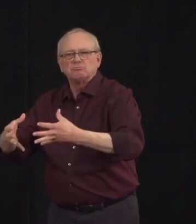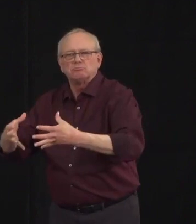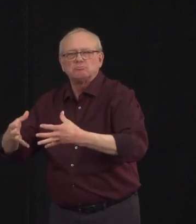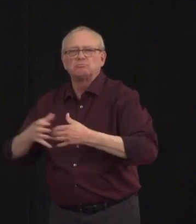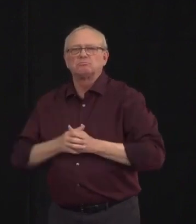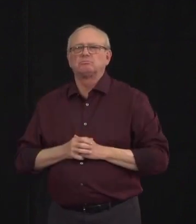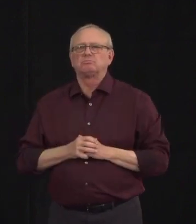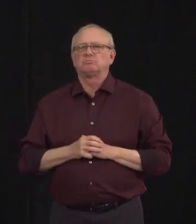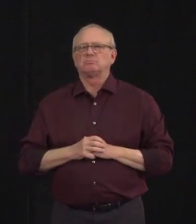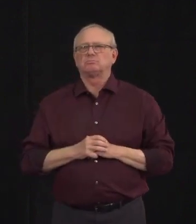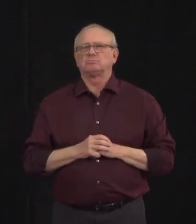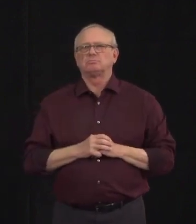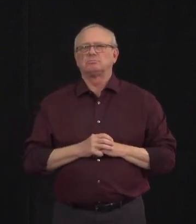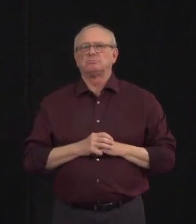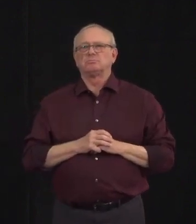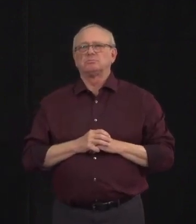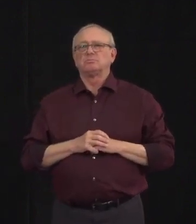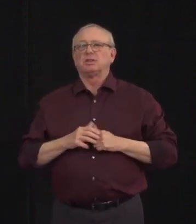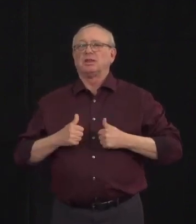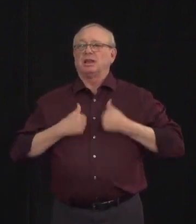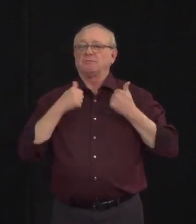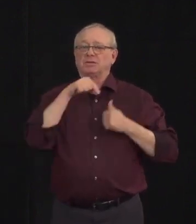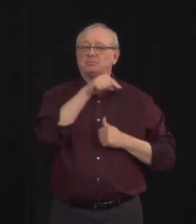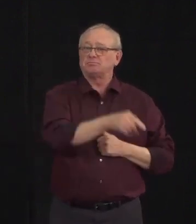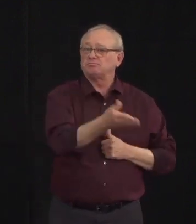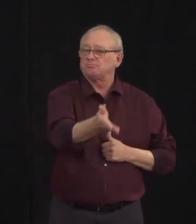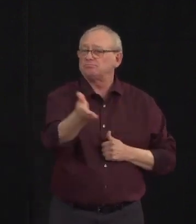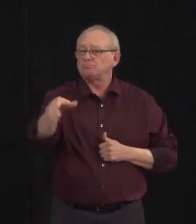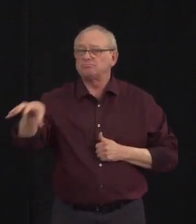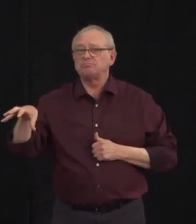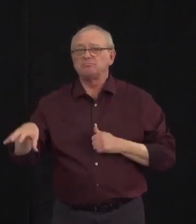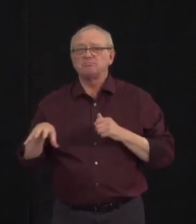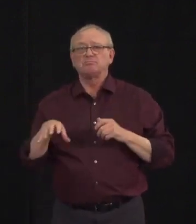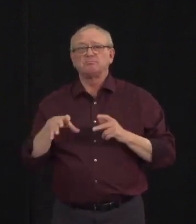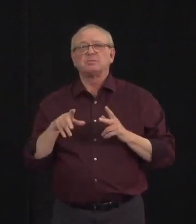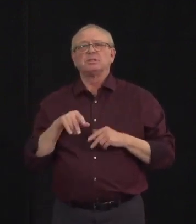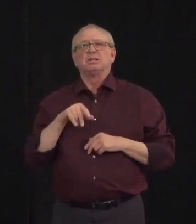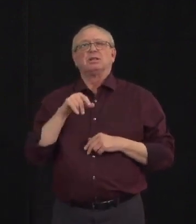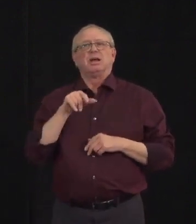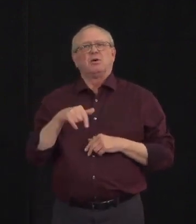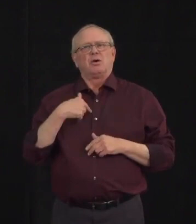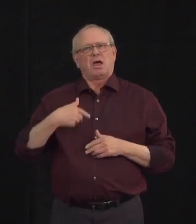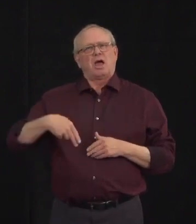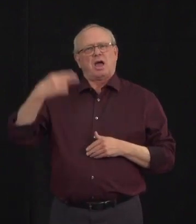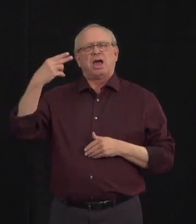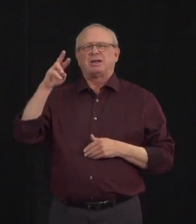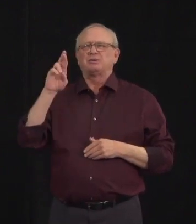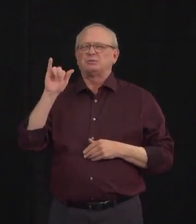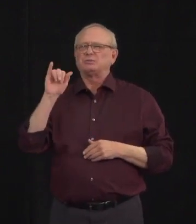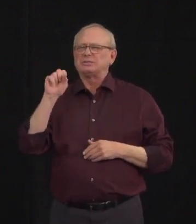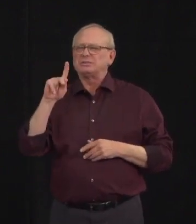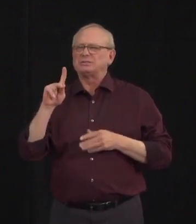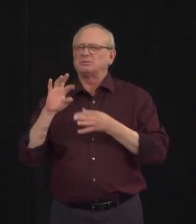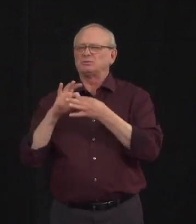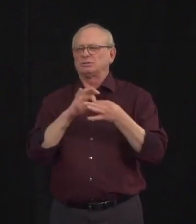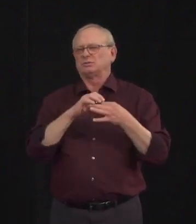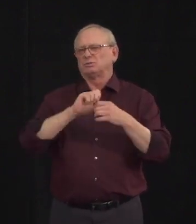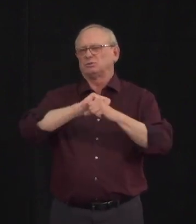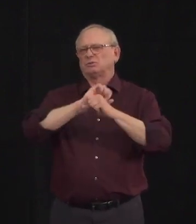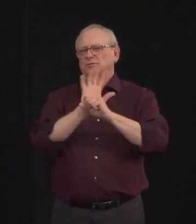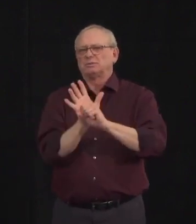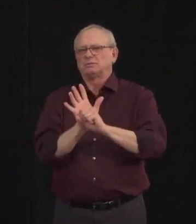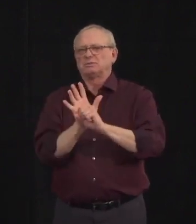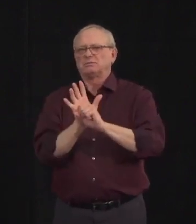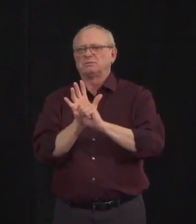these residents are at the highest risk from COVID-19 and the operators of these facilities have been doing their best to protect them.